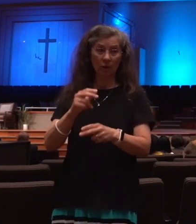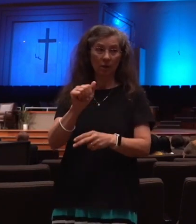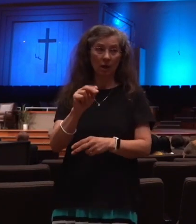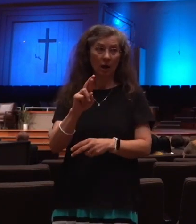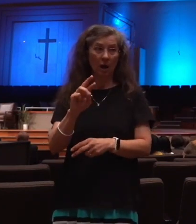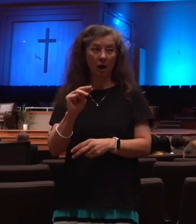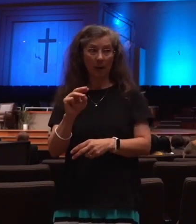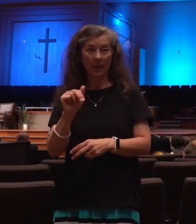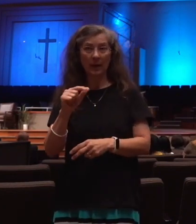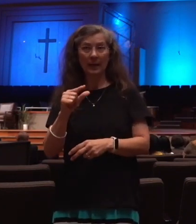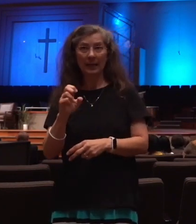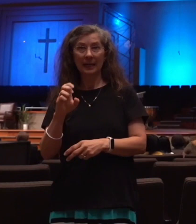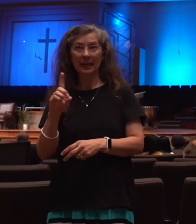That is Armageddon.